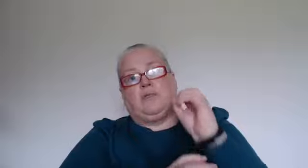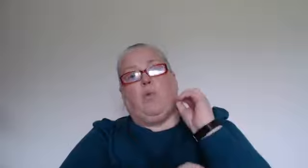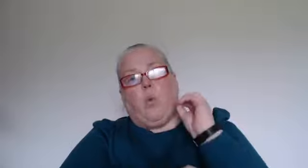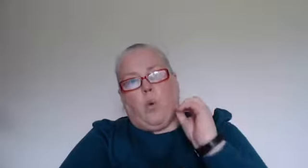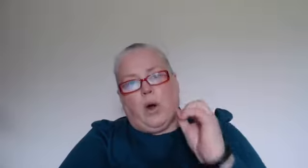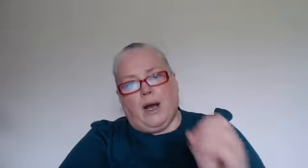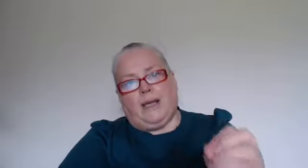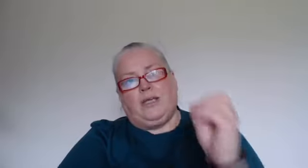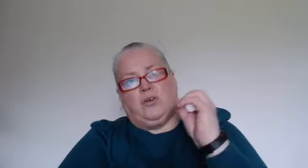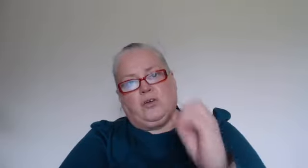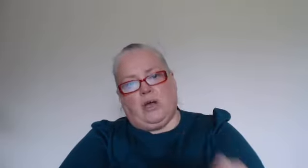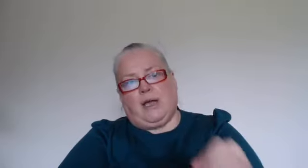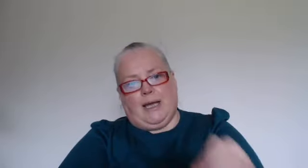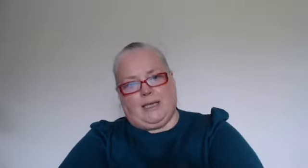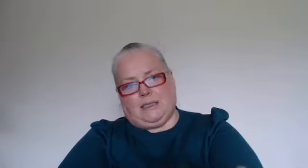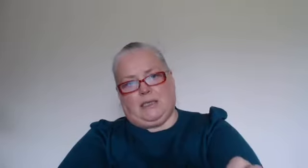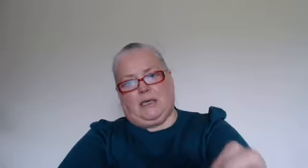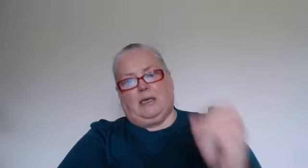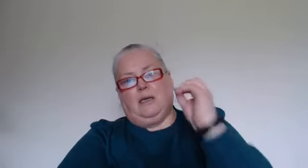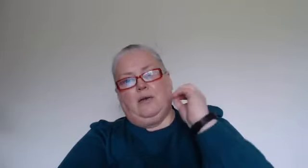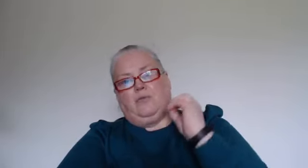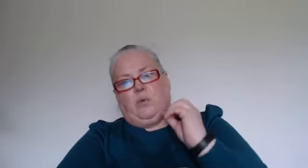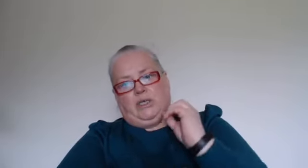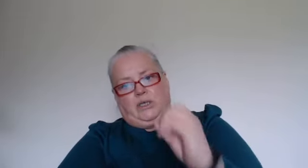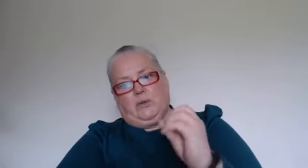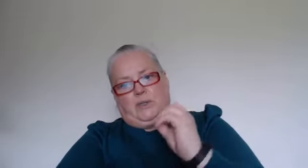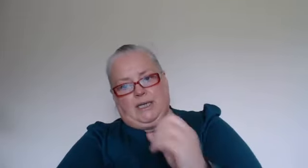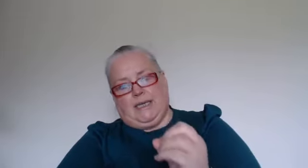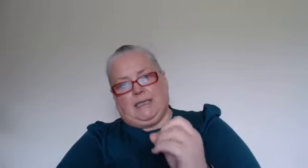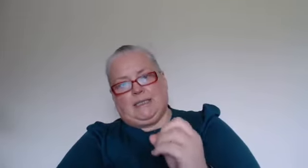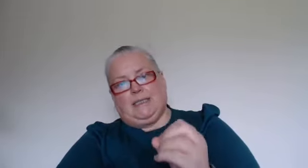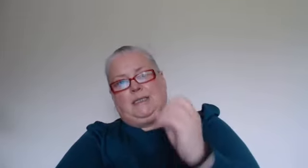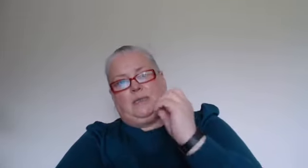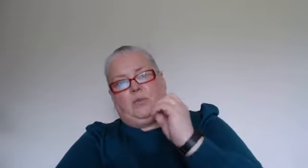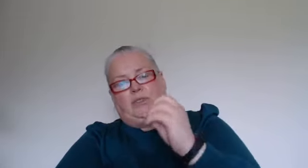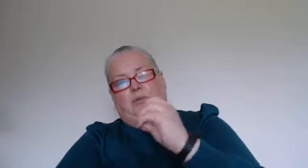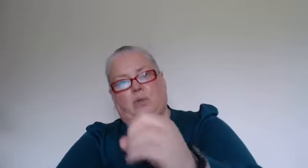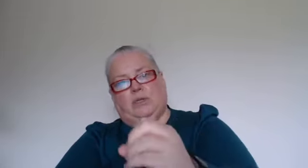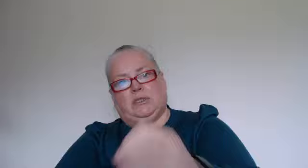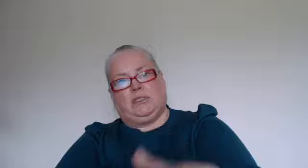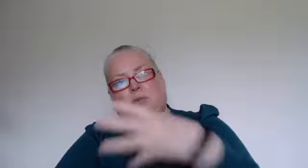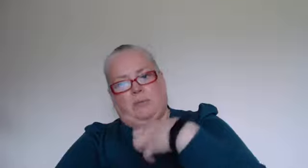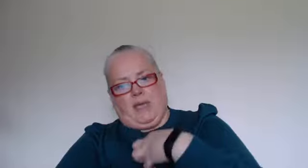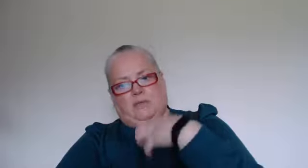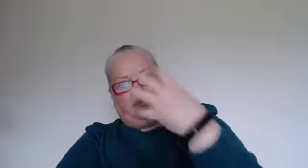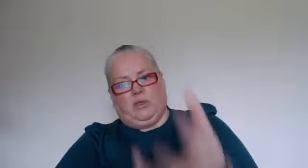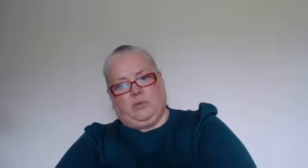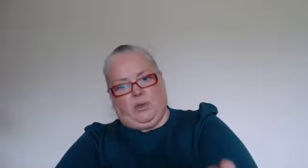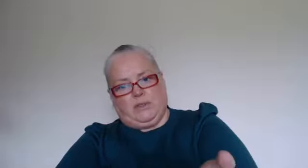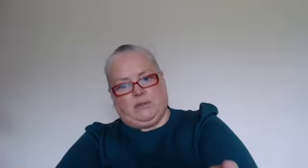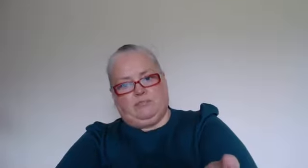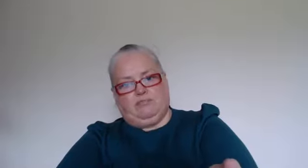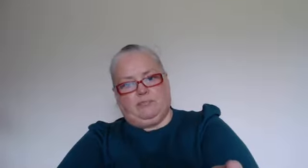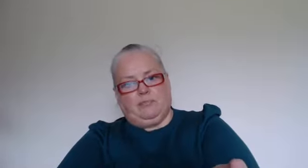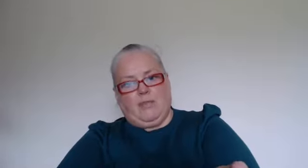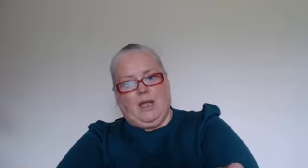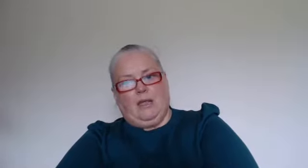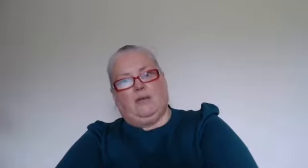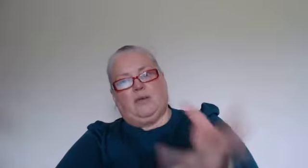of why you're not asking for what you need and what you want to be met from the other person if you